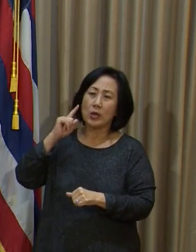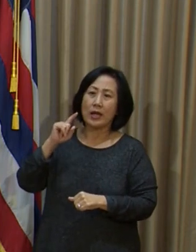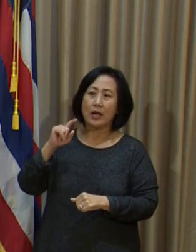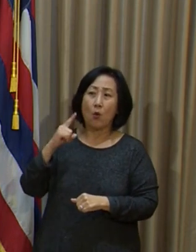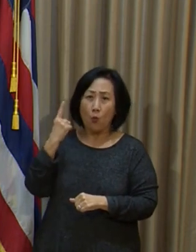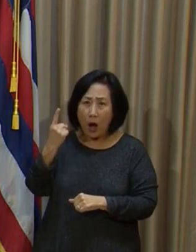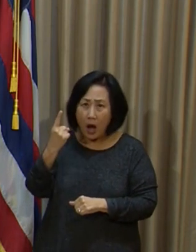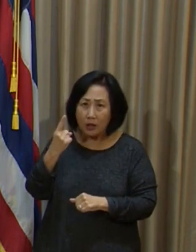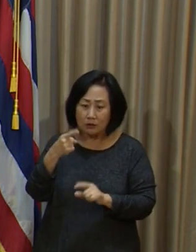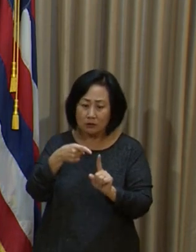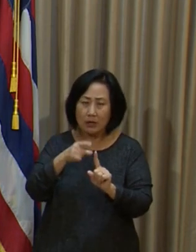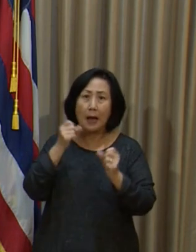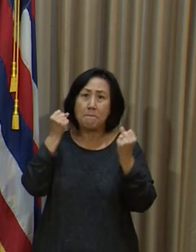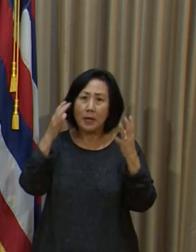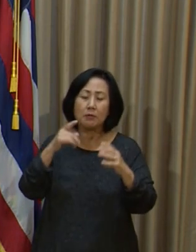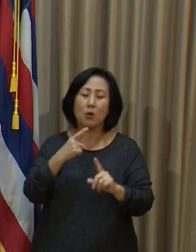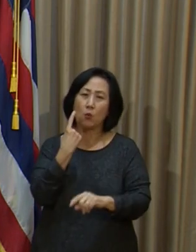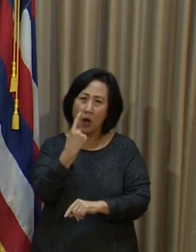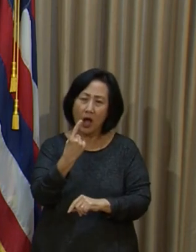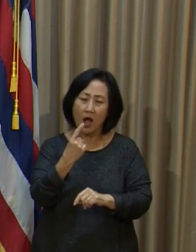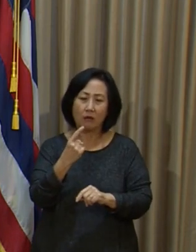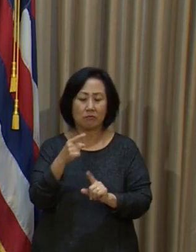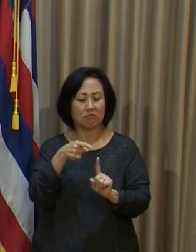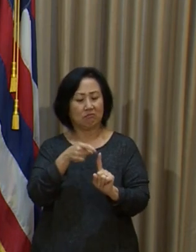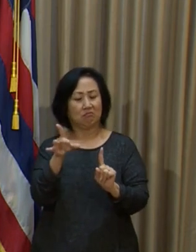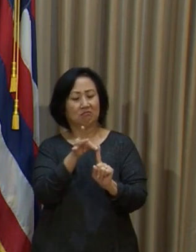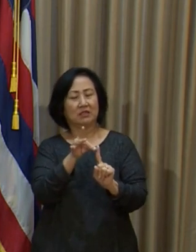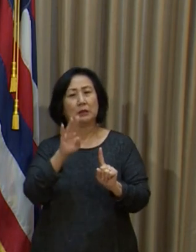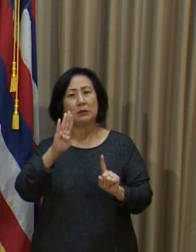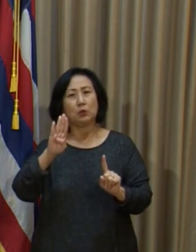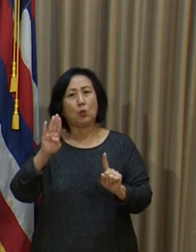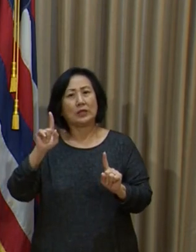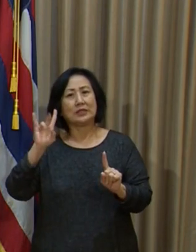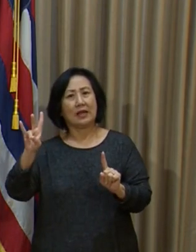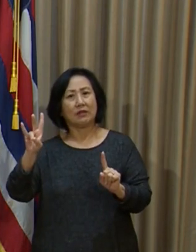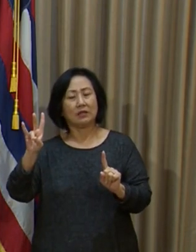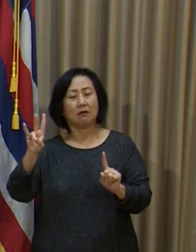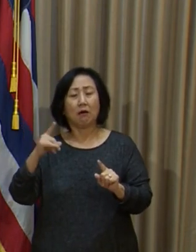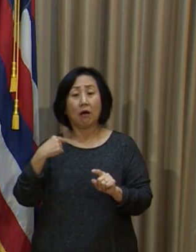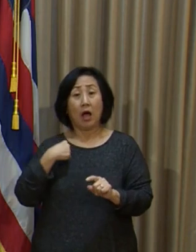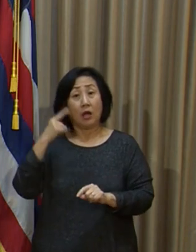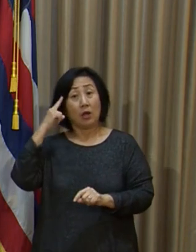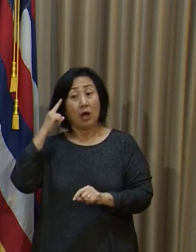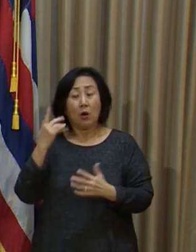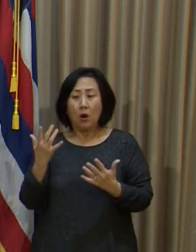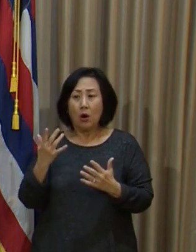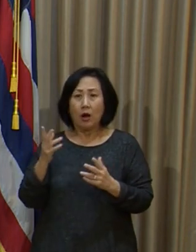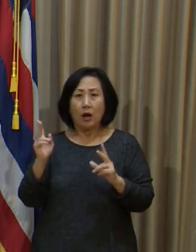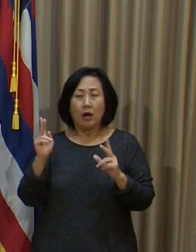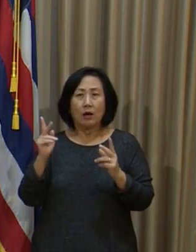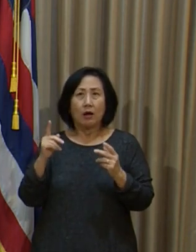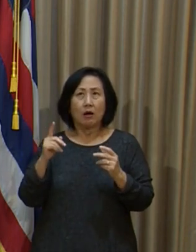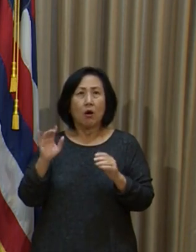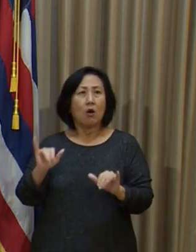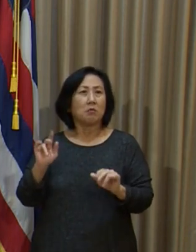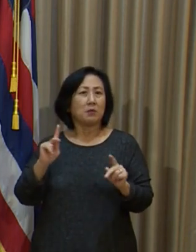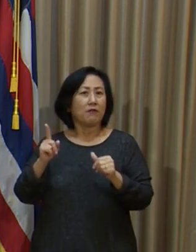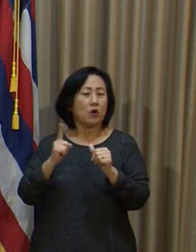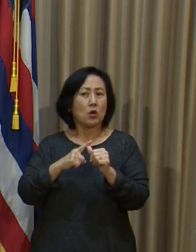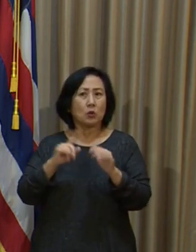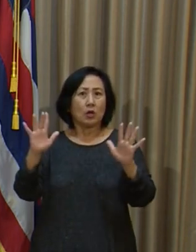case, not a lot of cases, but a case of the B117 variant. I figured people's immediate response would be